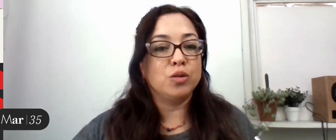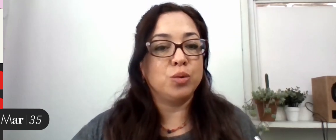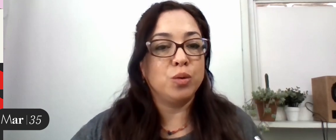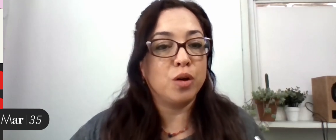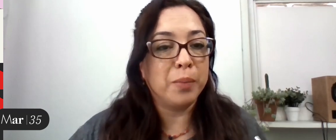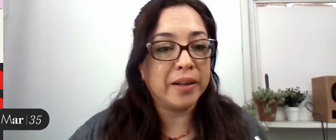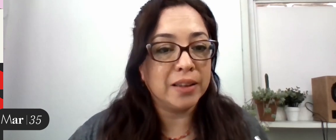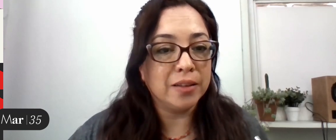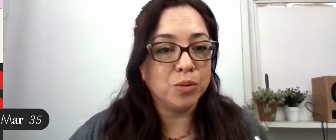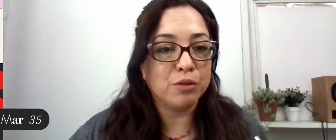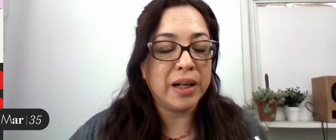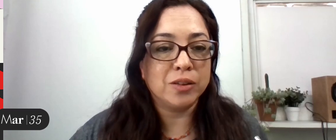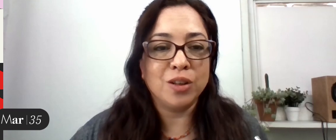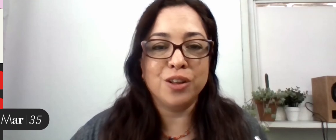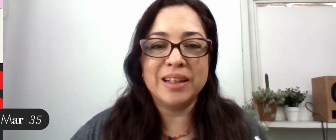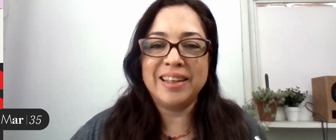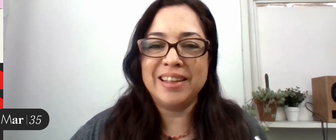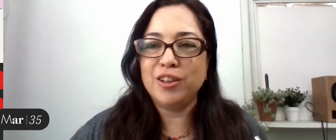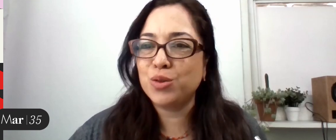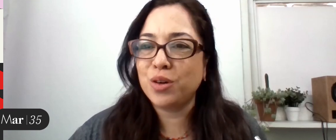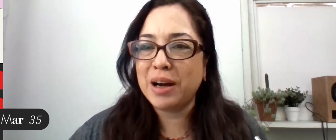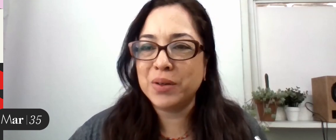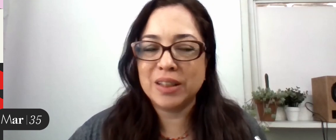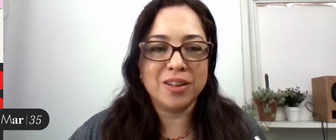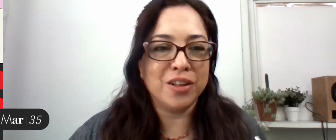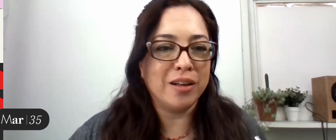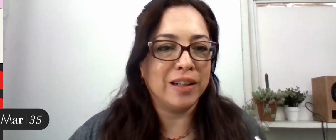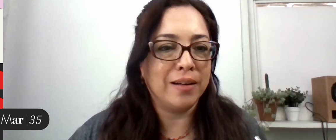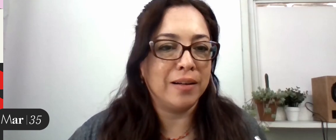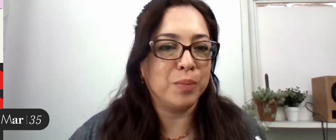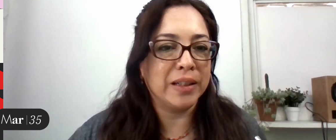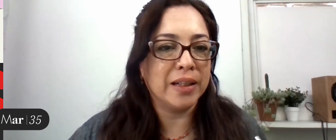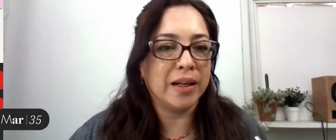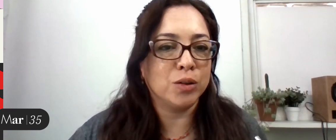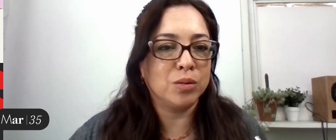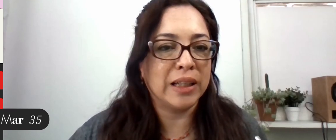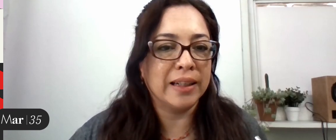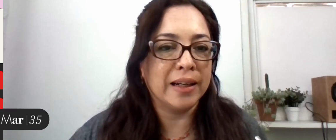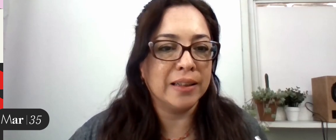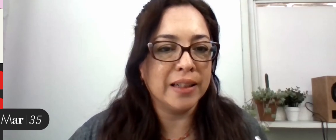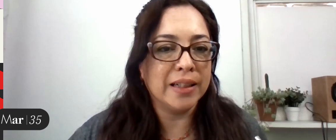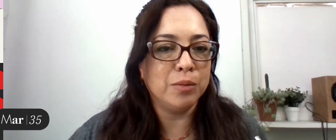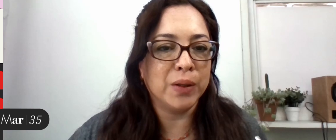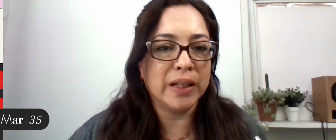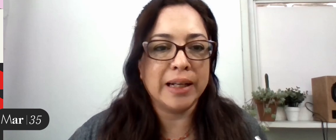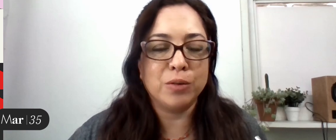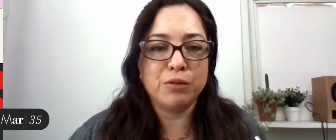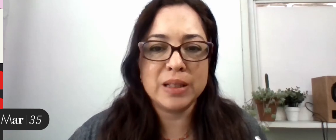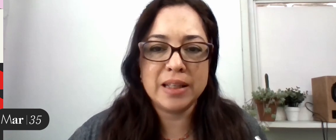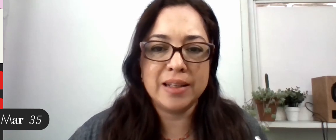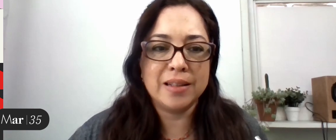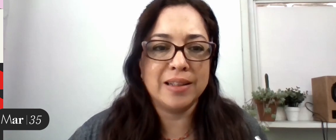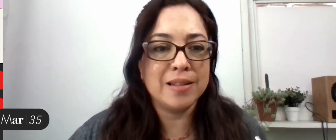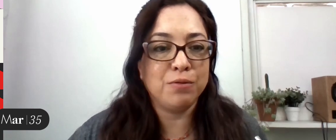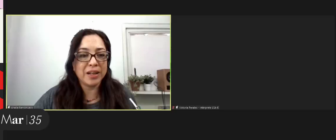as you were sharing your reflection even theoretical background susana